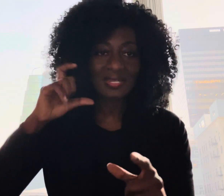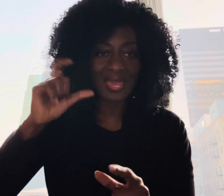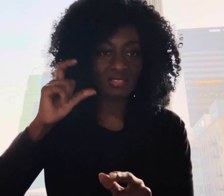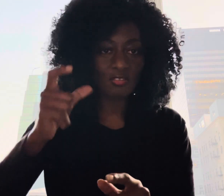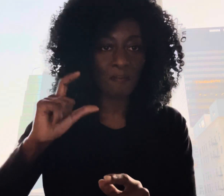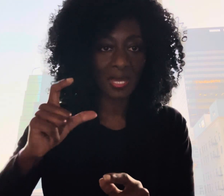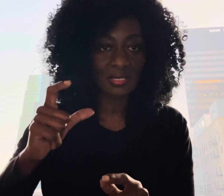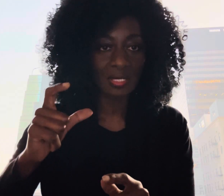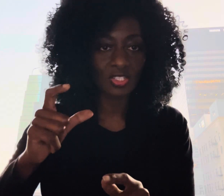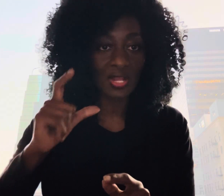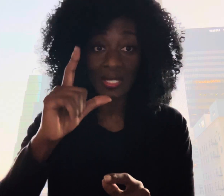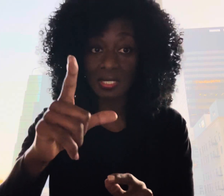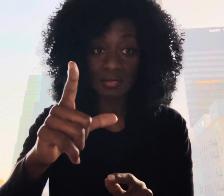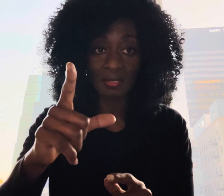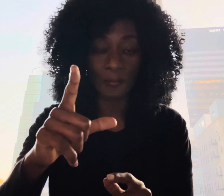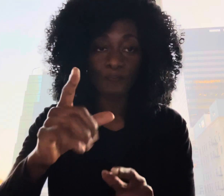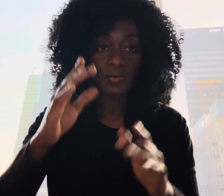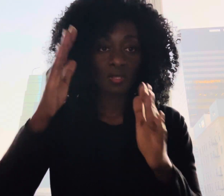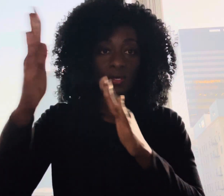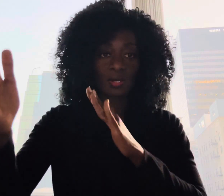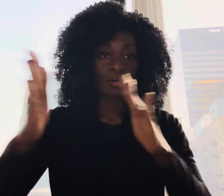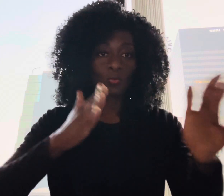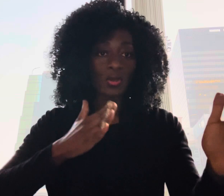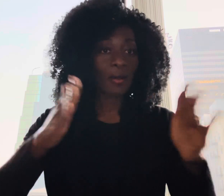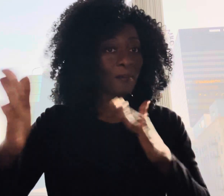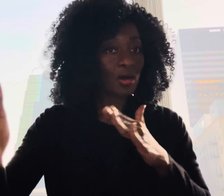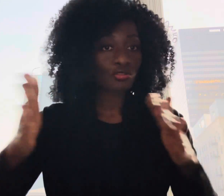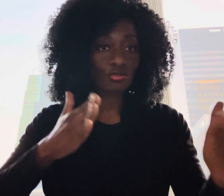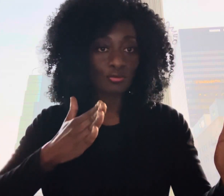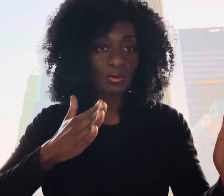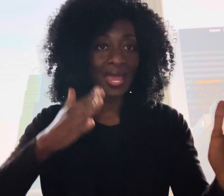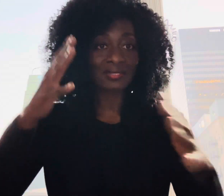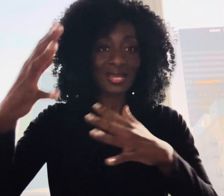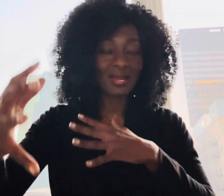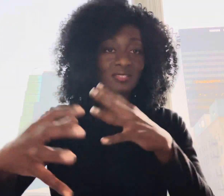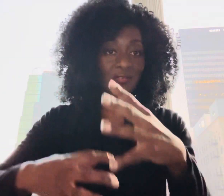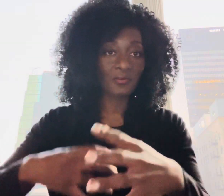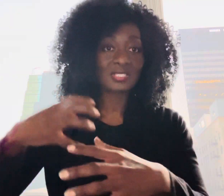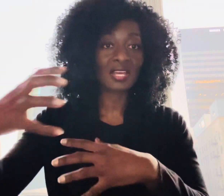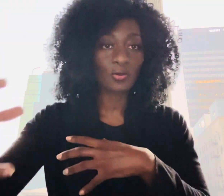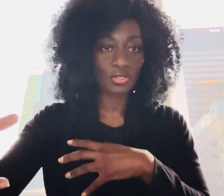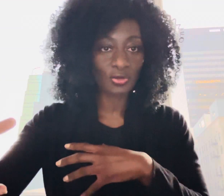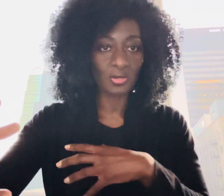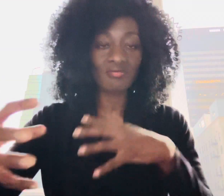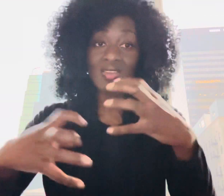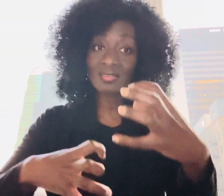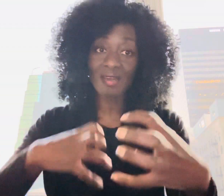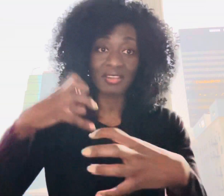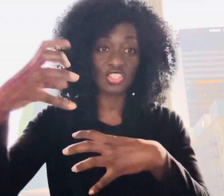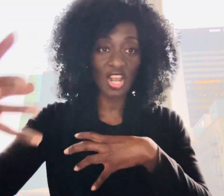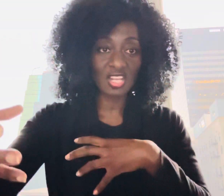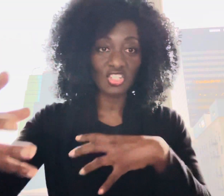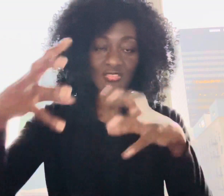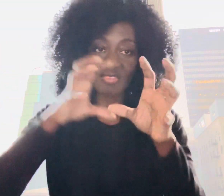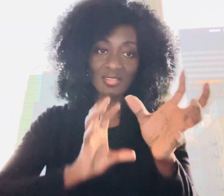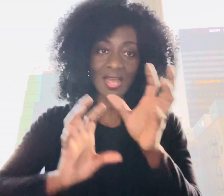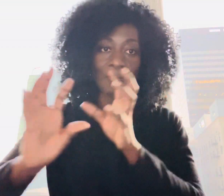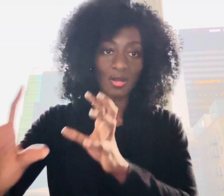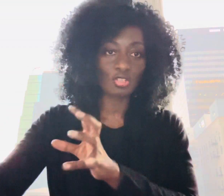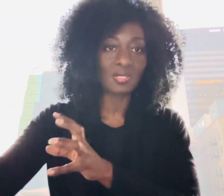gets the message that listen we're about to enter a different territory things are changing things are about to be